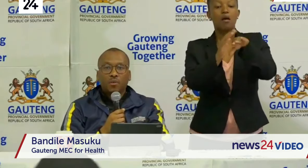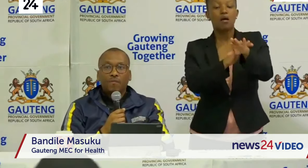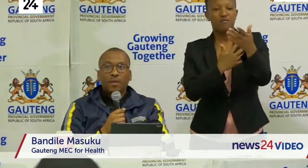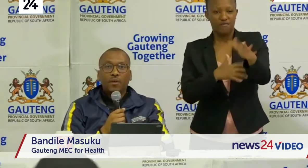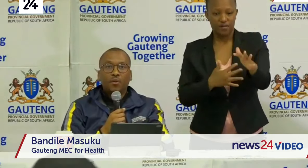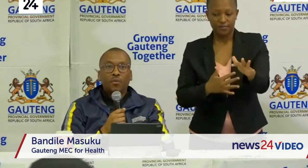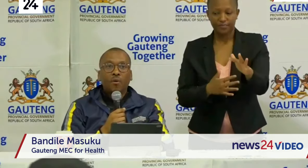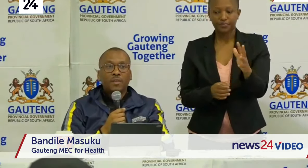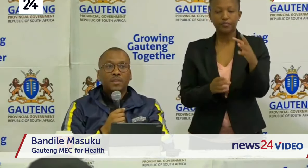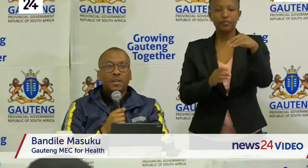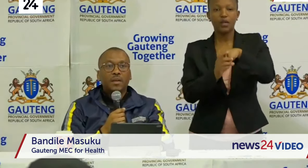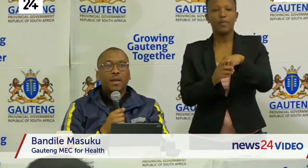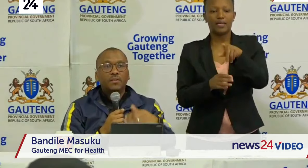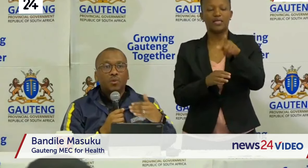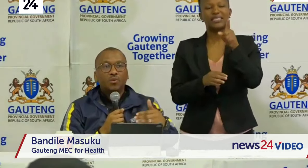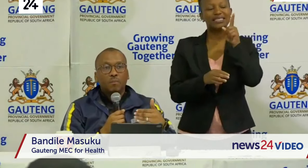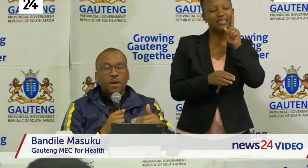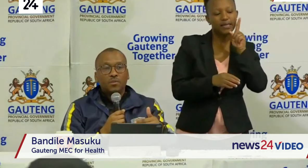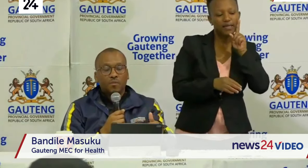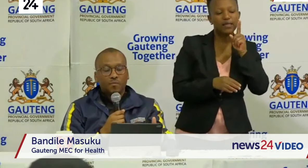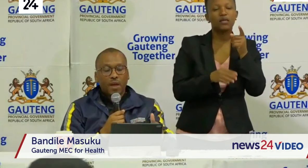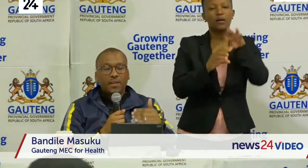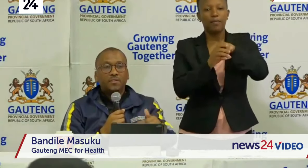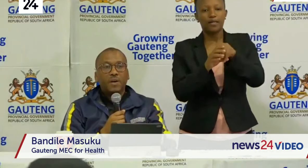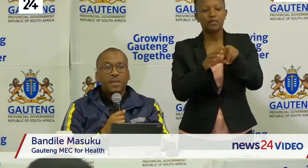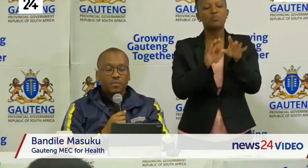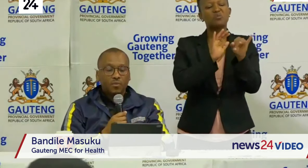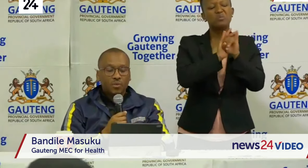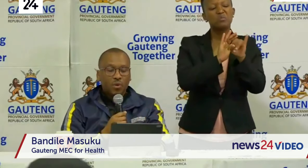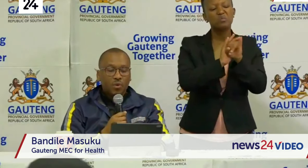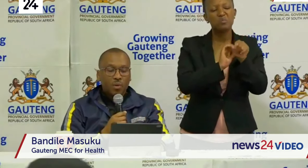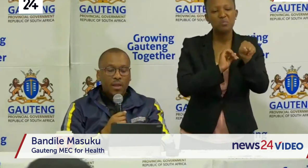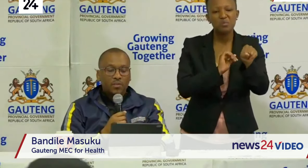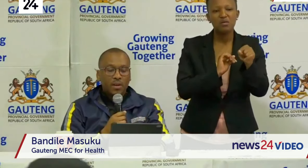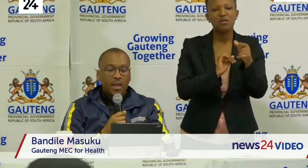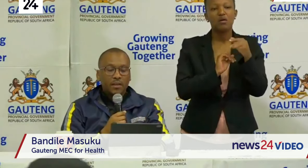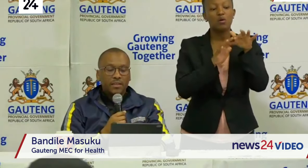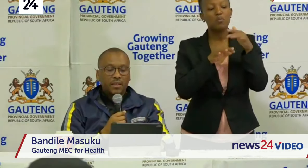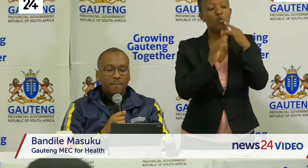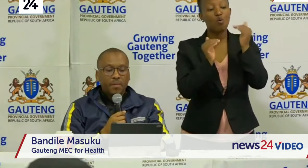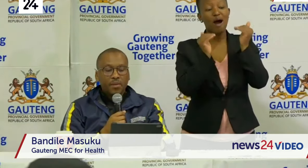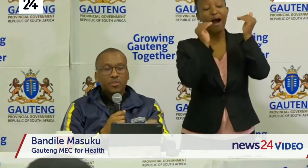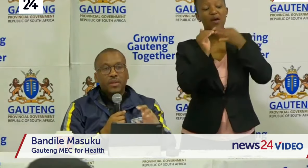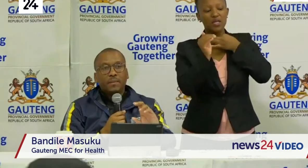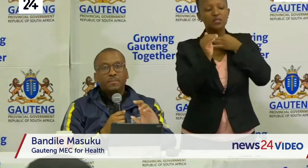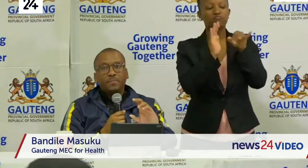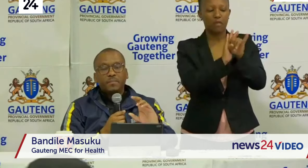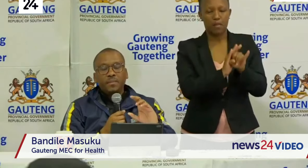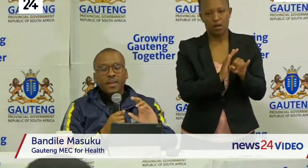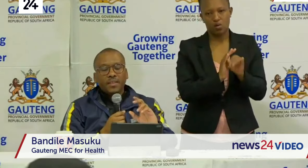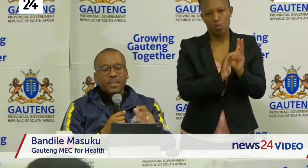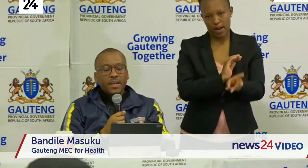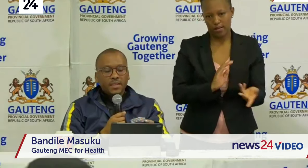part of the screening and it's also part of identifying those who are at high risk. So the